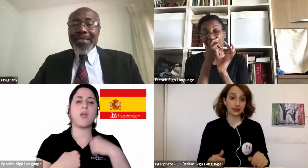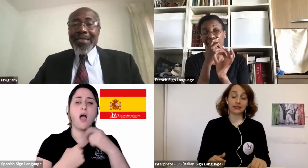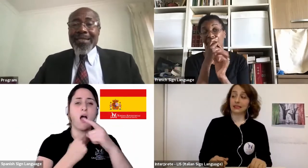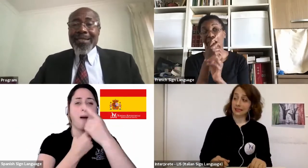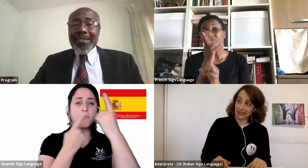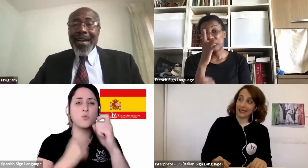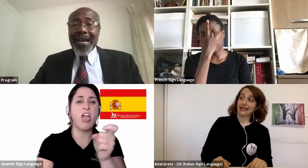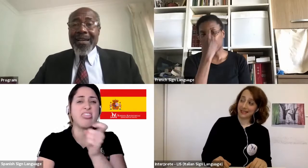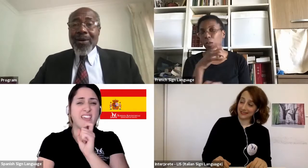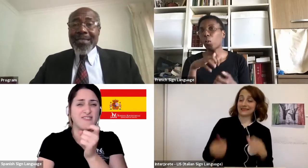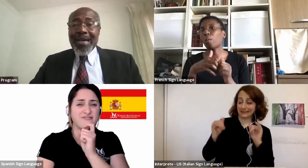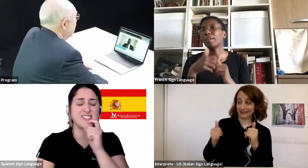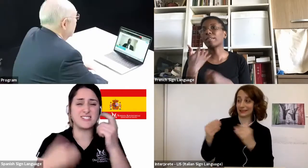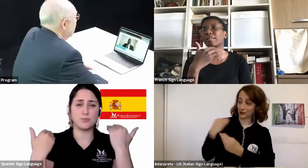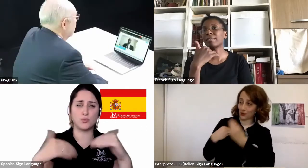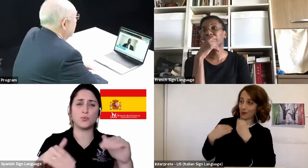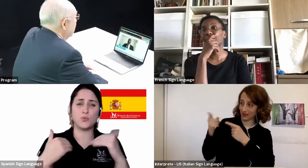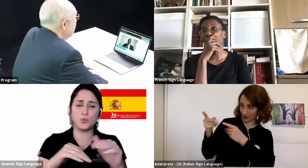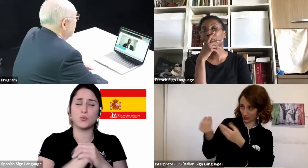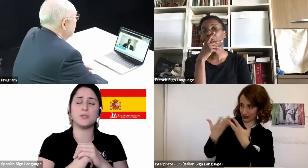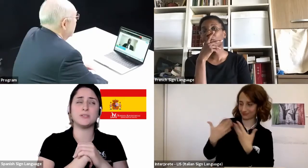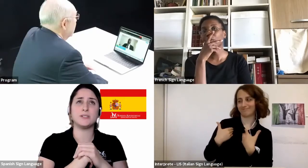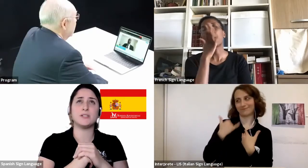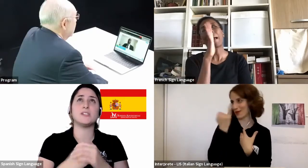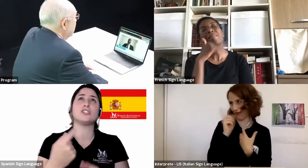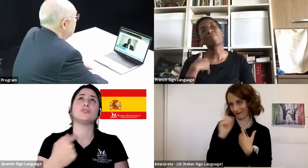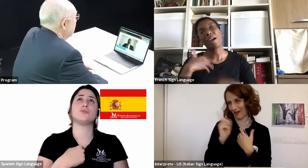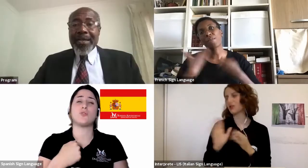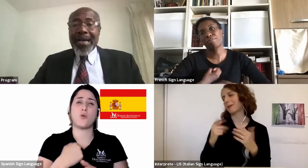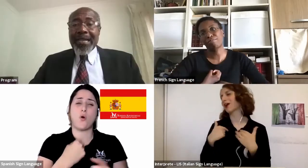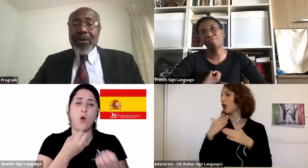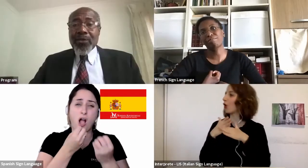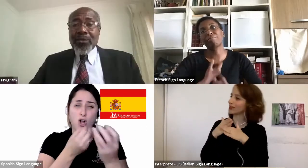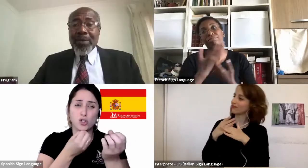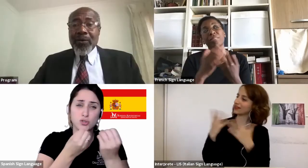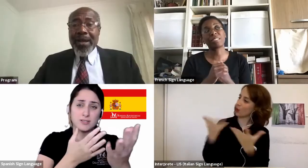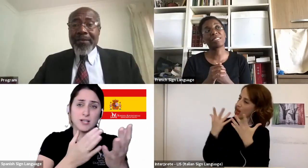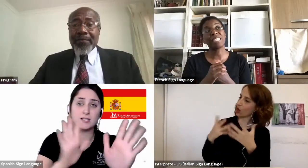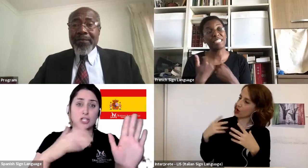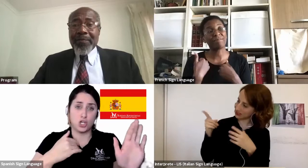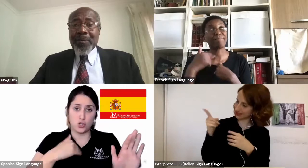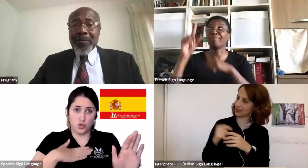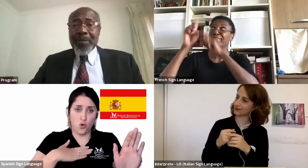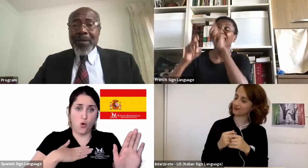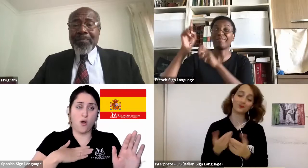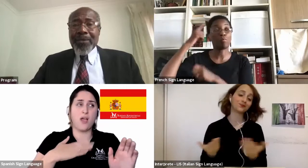questions I was asking the Lord. Actually, when I lost my wife,